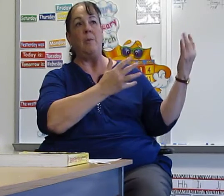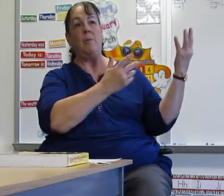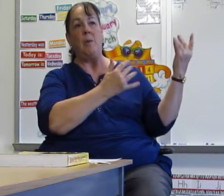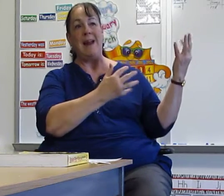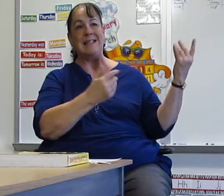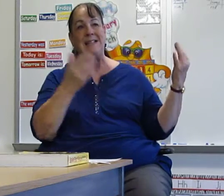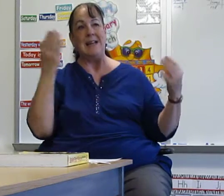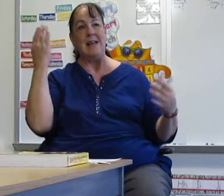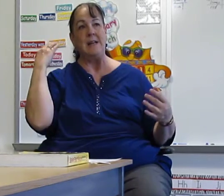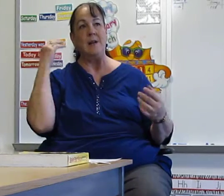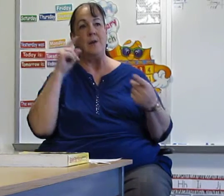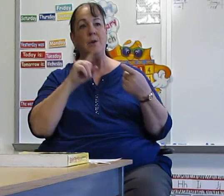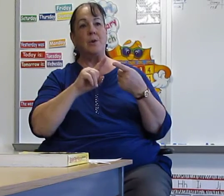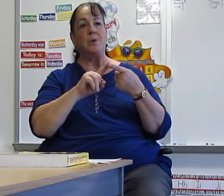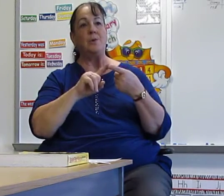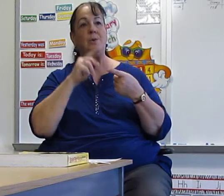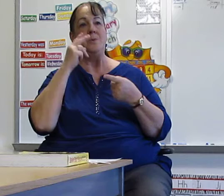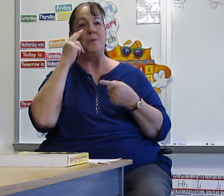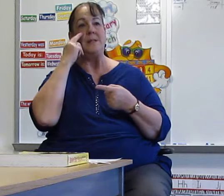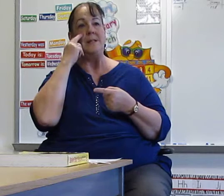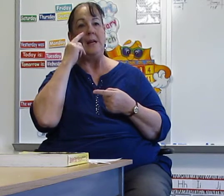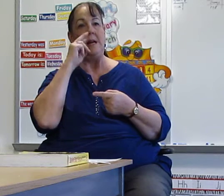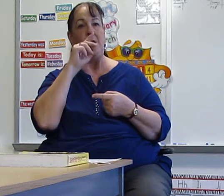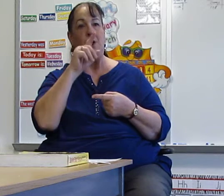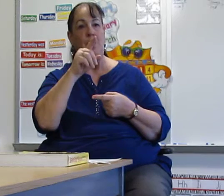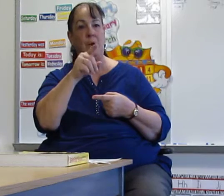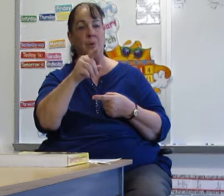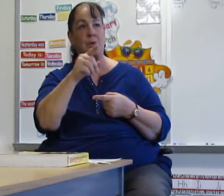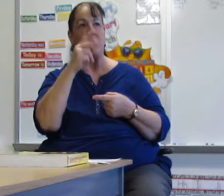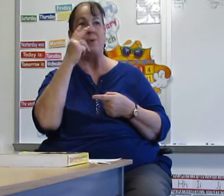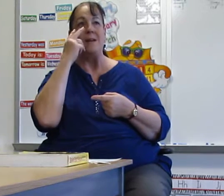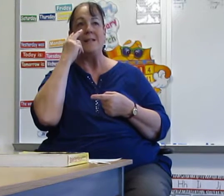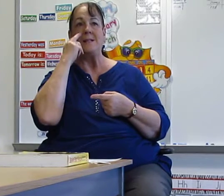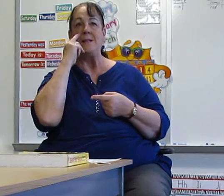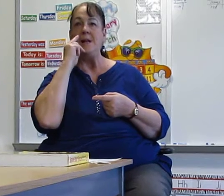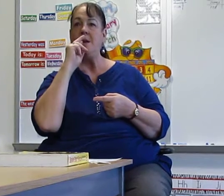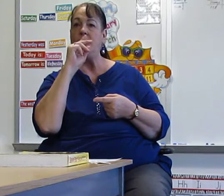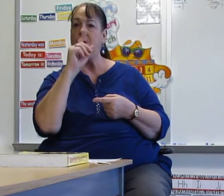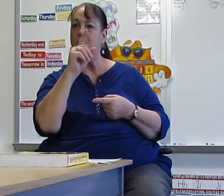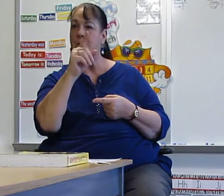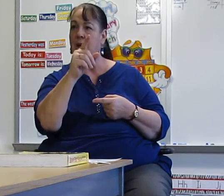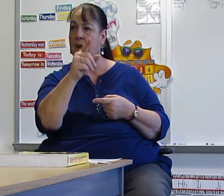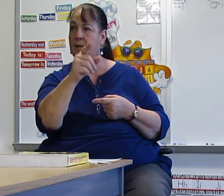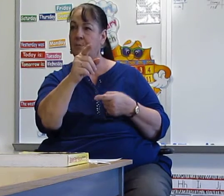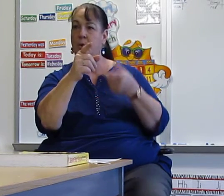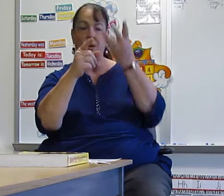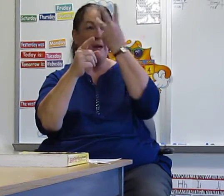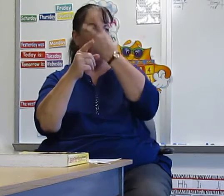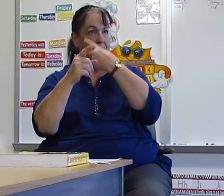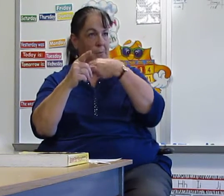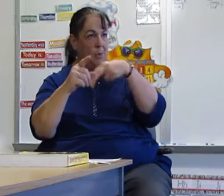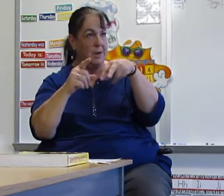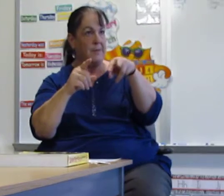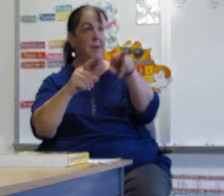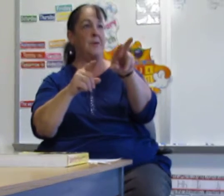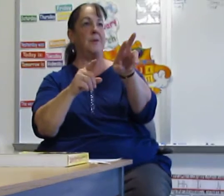waited to see you. So, see you just kind of smoothly goes from one to the other.